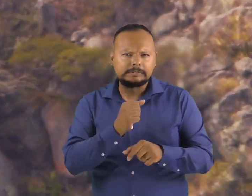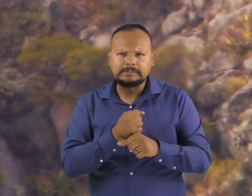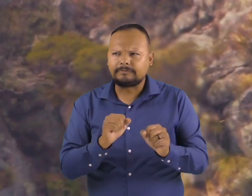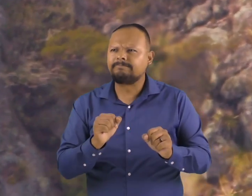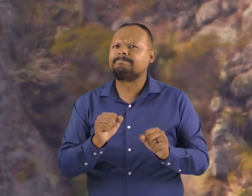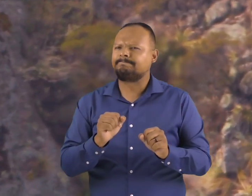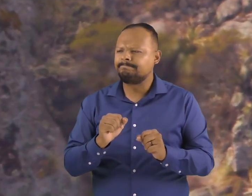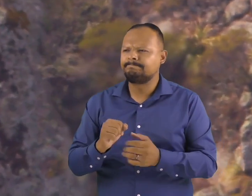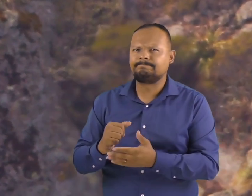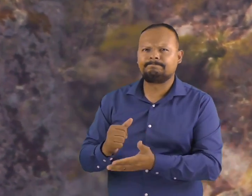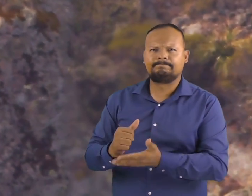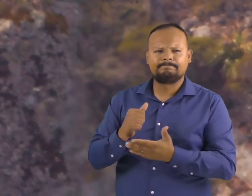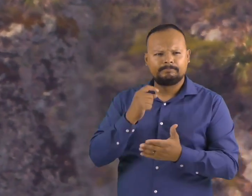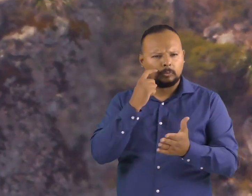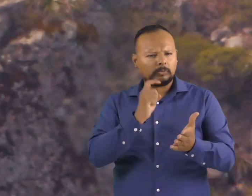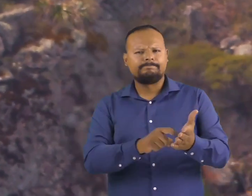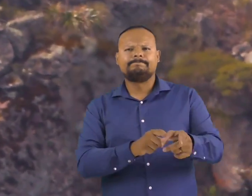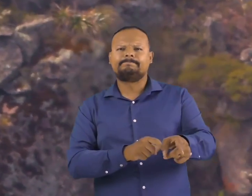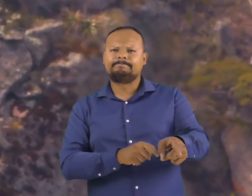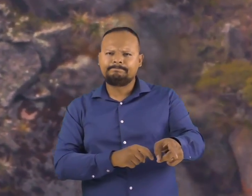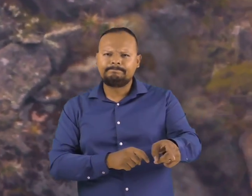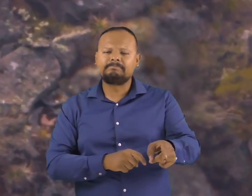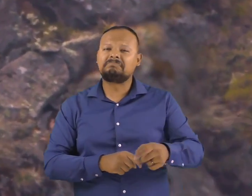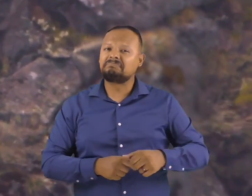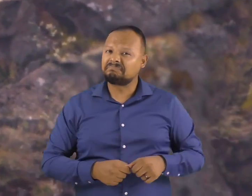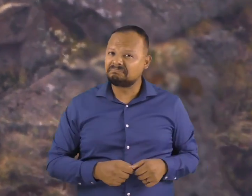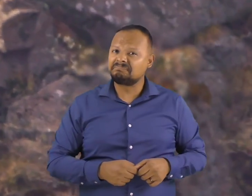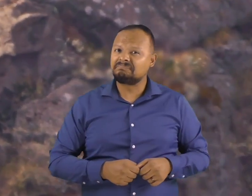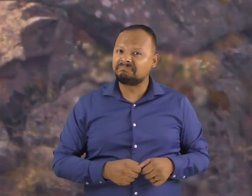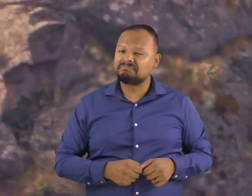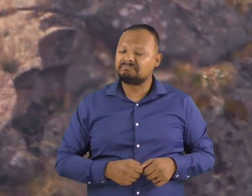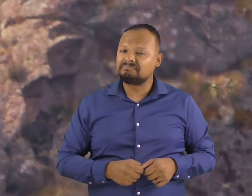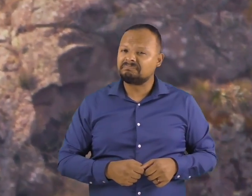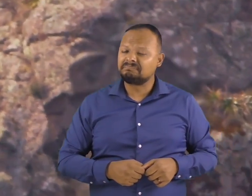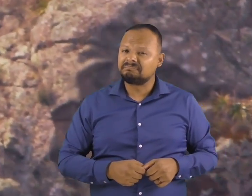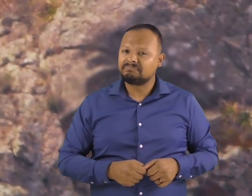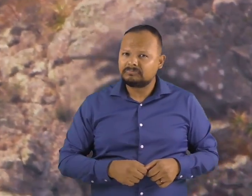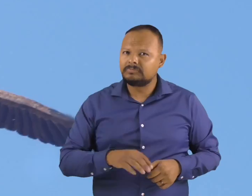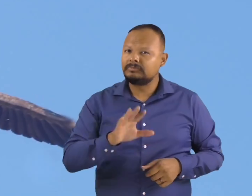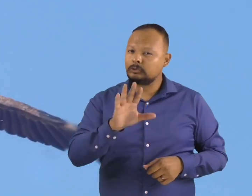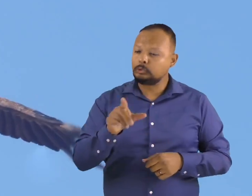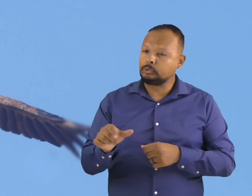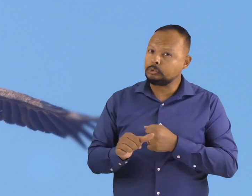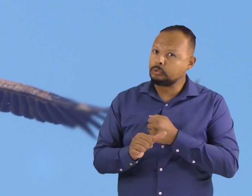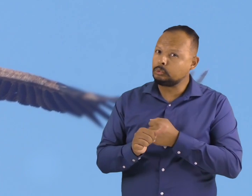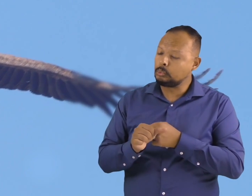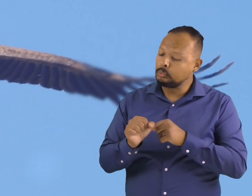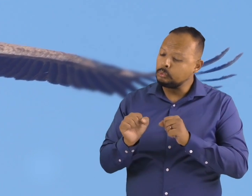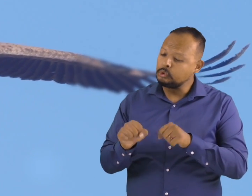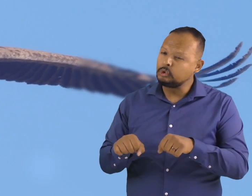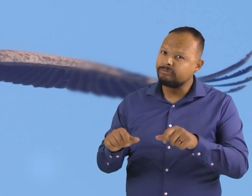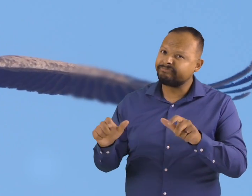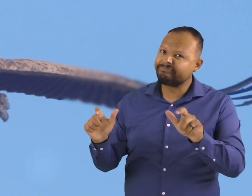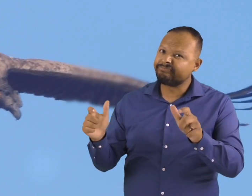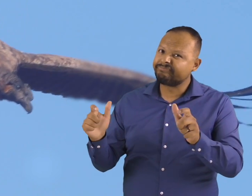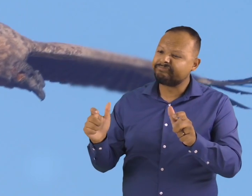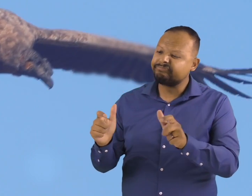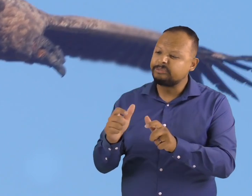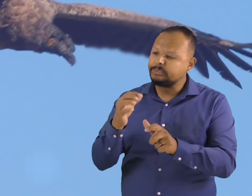because of lead poisoning, poaching, and habitat destruction. In 1987, the population had gotten